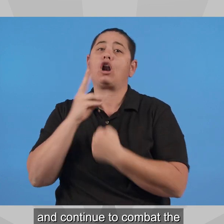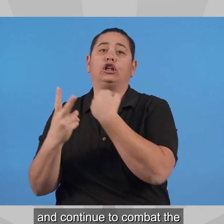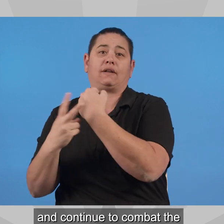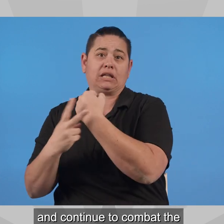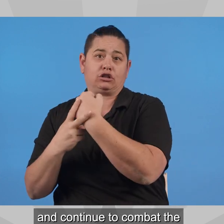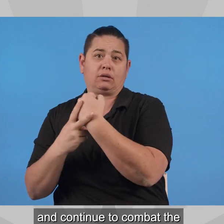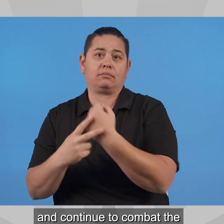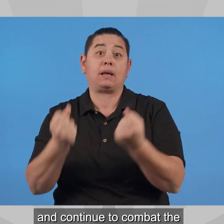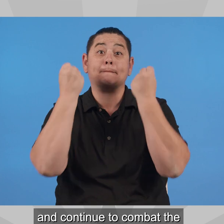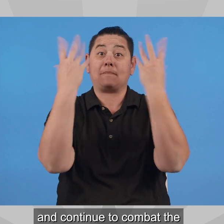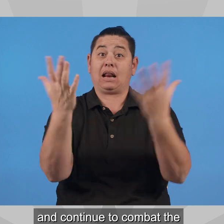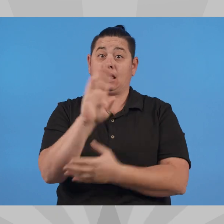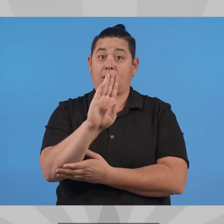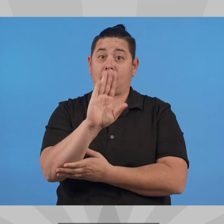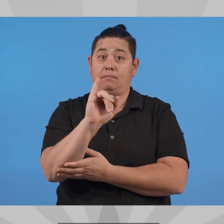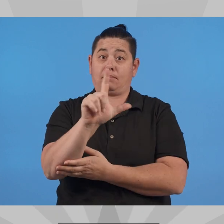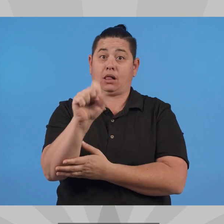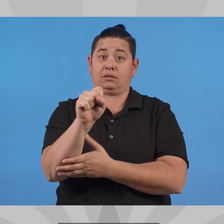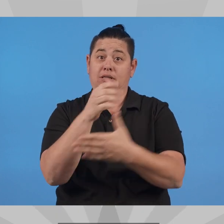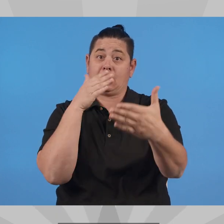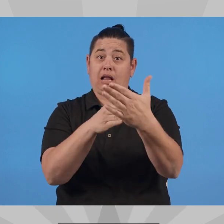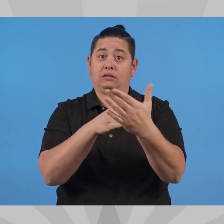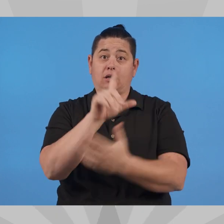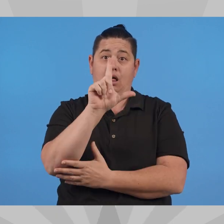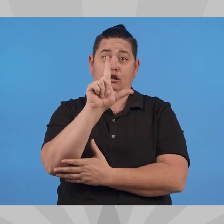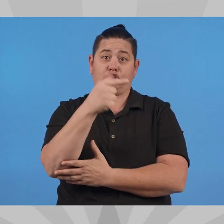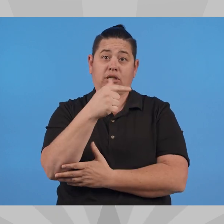-LGBTQ plus bills at the legislature.